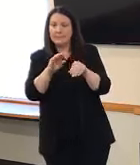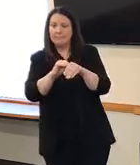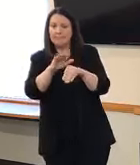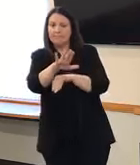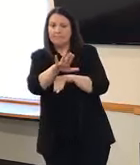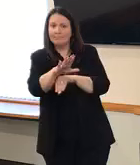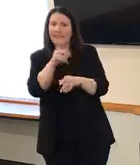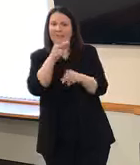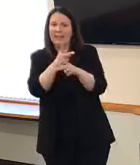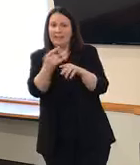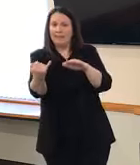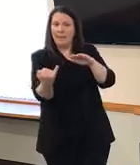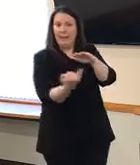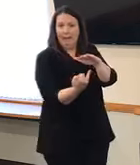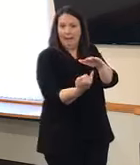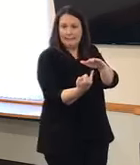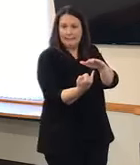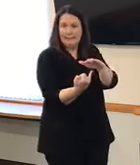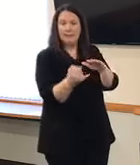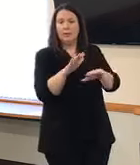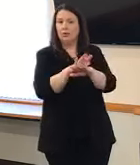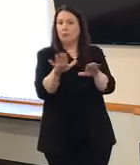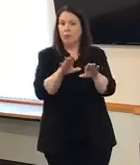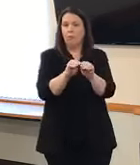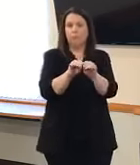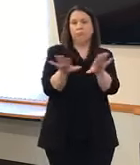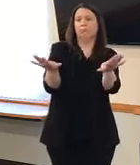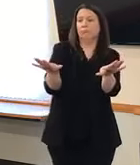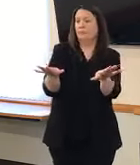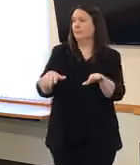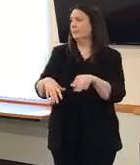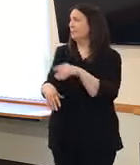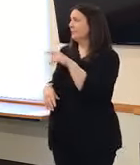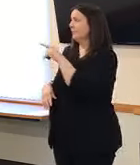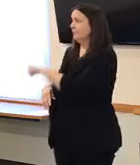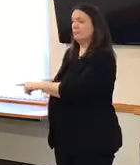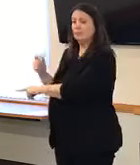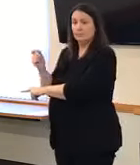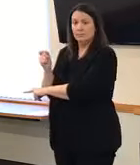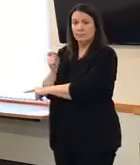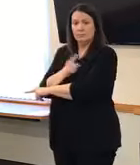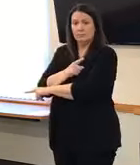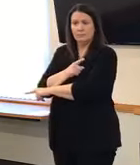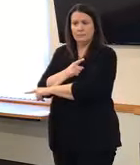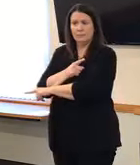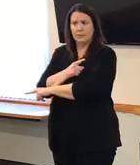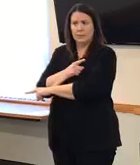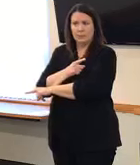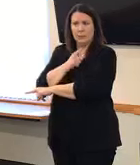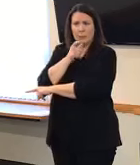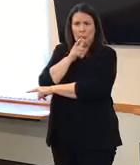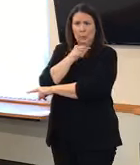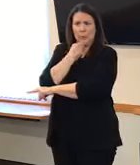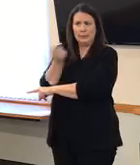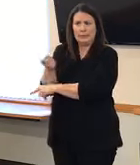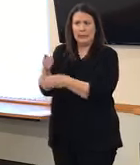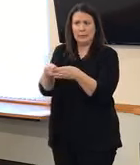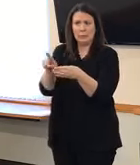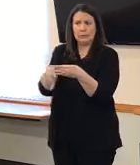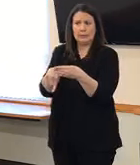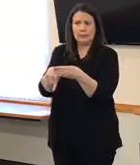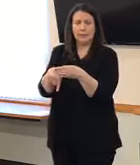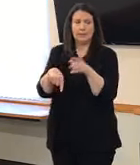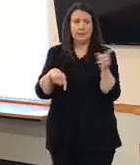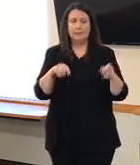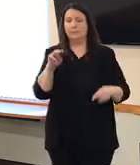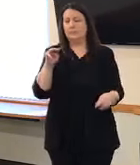as well as contact tracing for those involved. Are you the one who tells them then? I mean, how quickly do they get their results over there? It